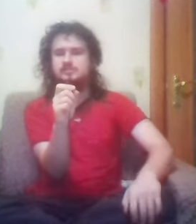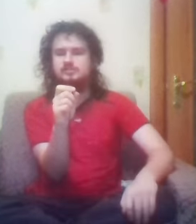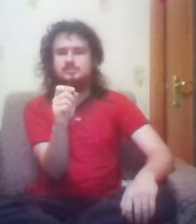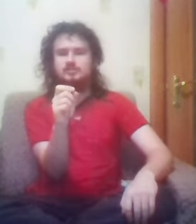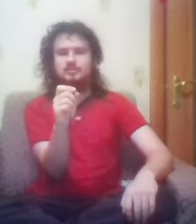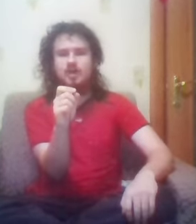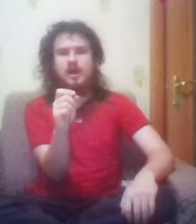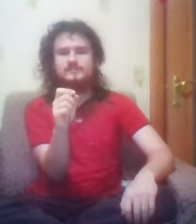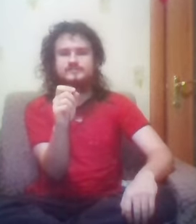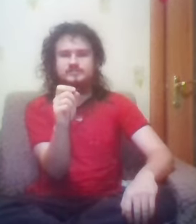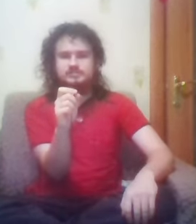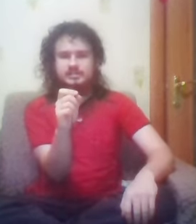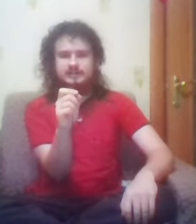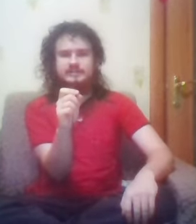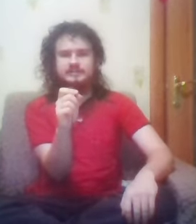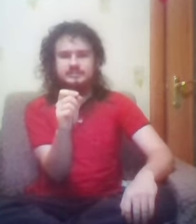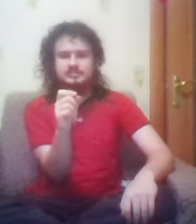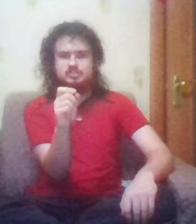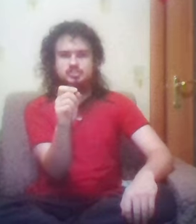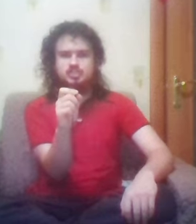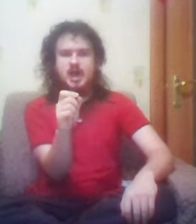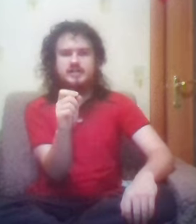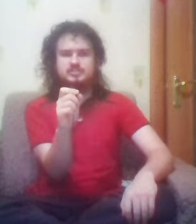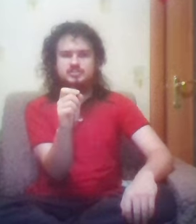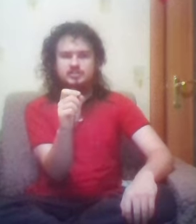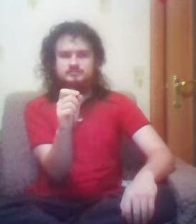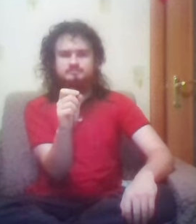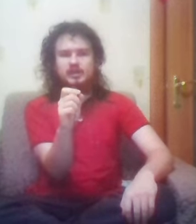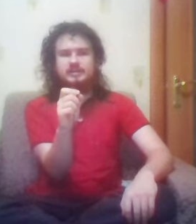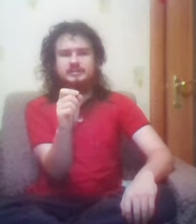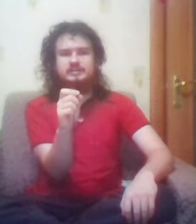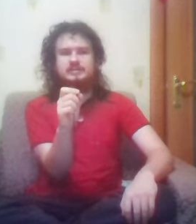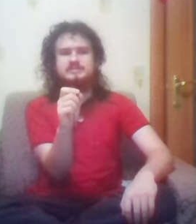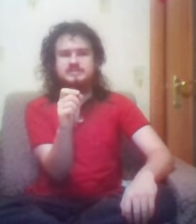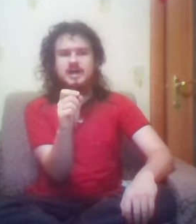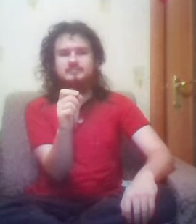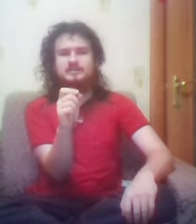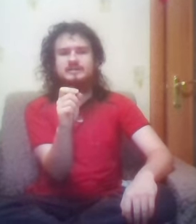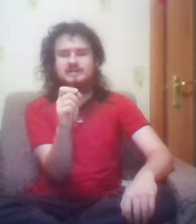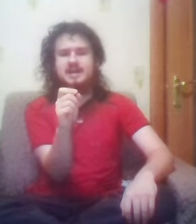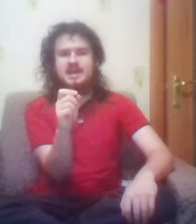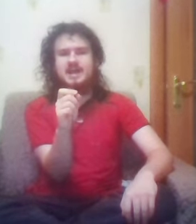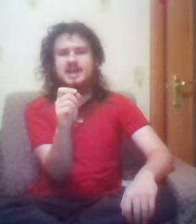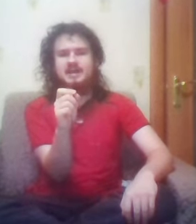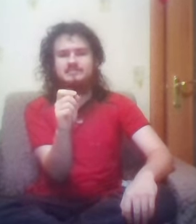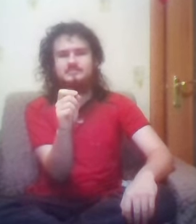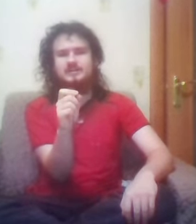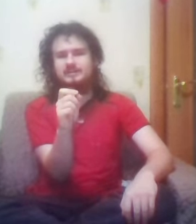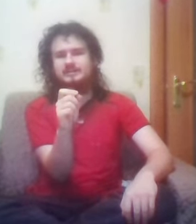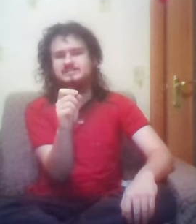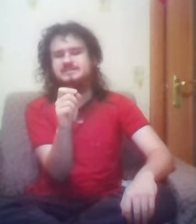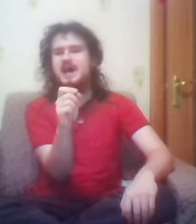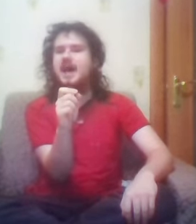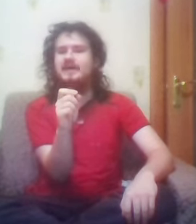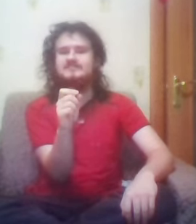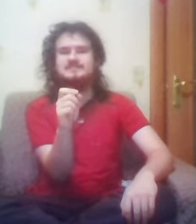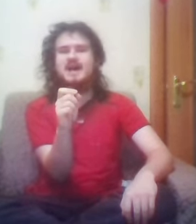Love, hate, sex, pain, it's complicating me sometimes